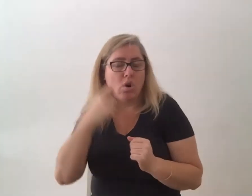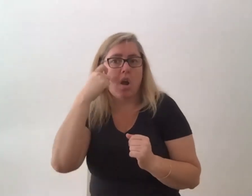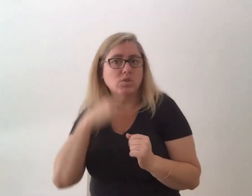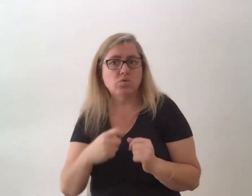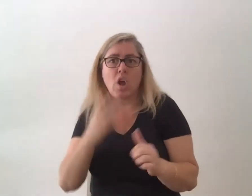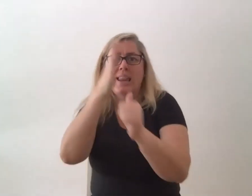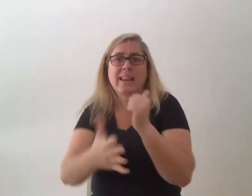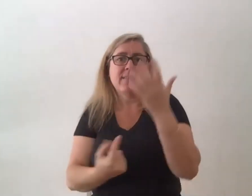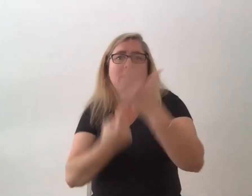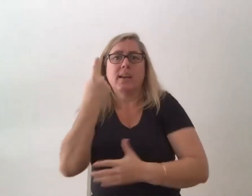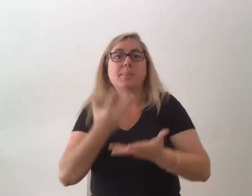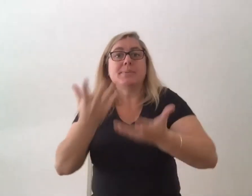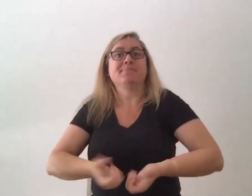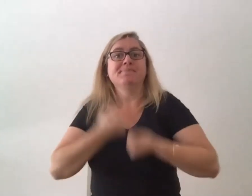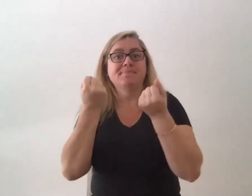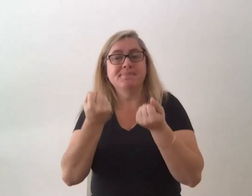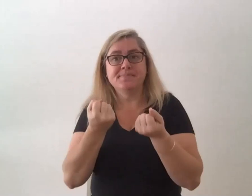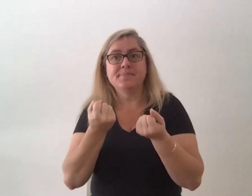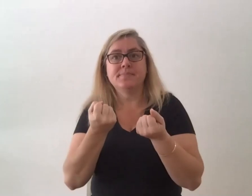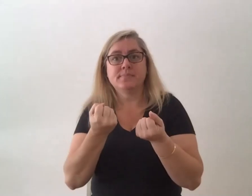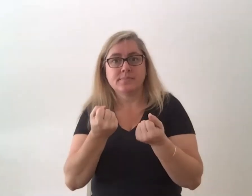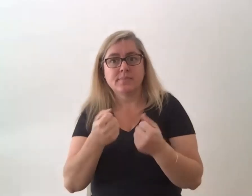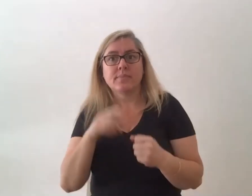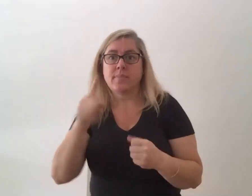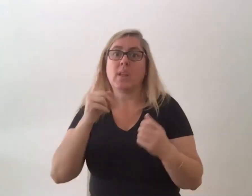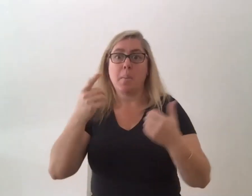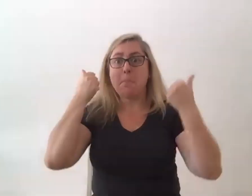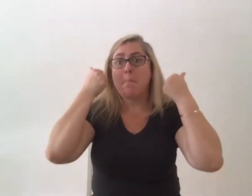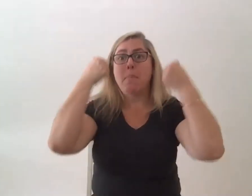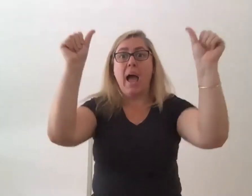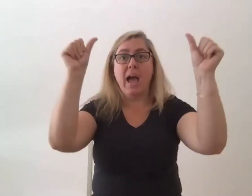finally this year i got one i got a grant